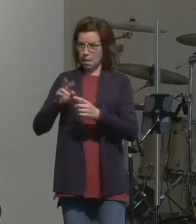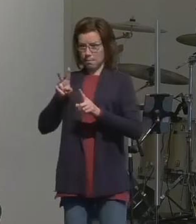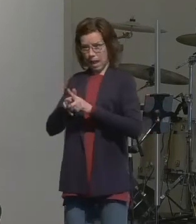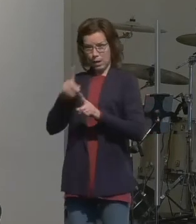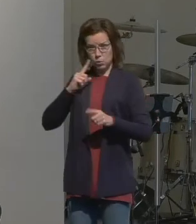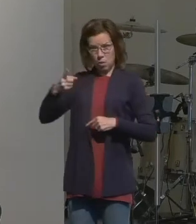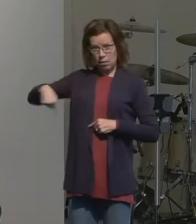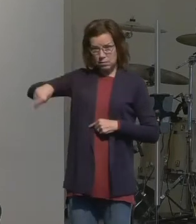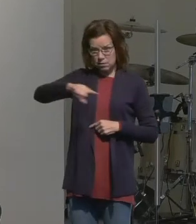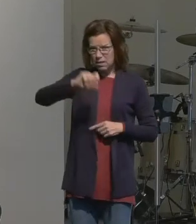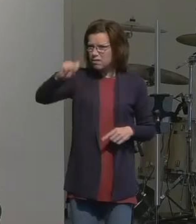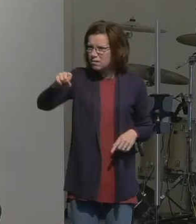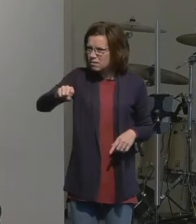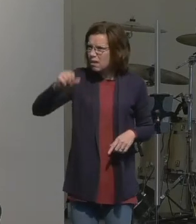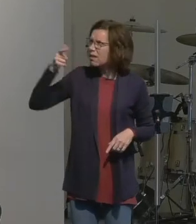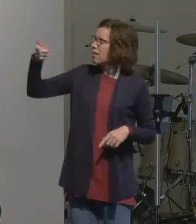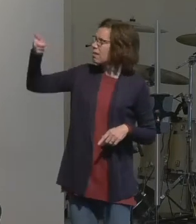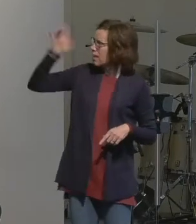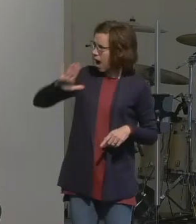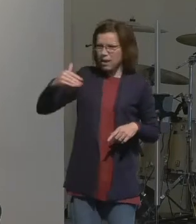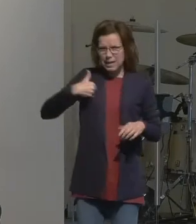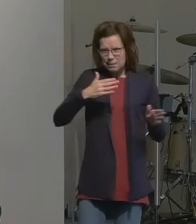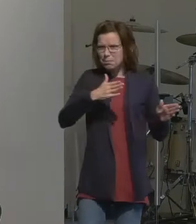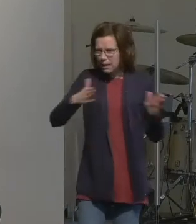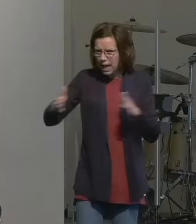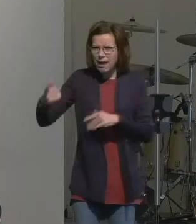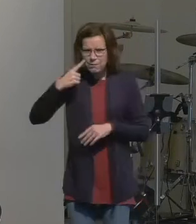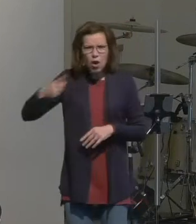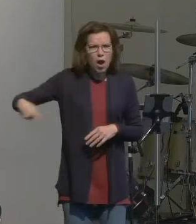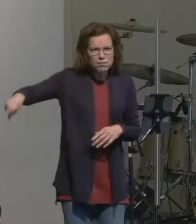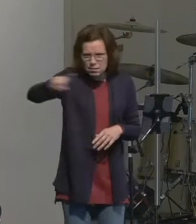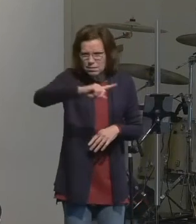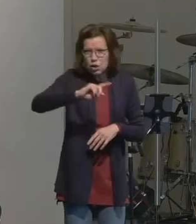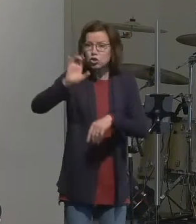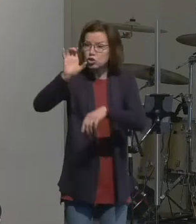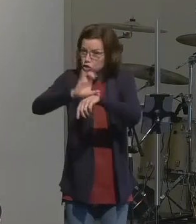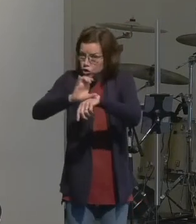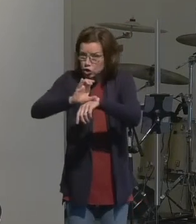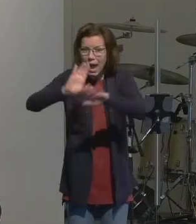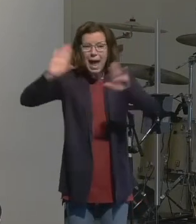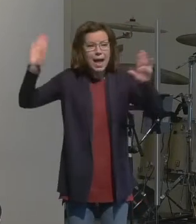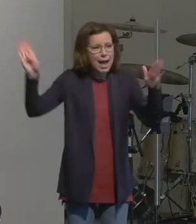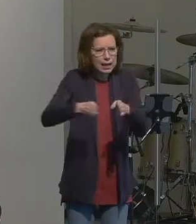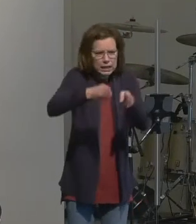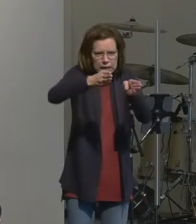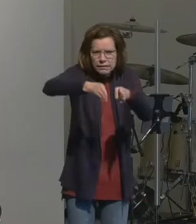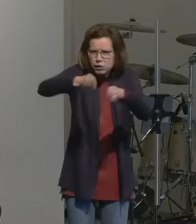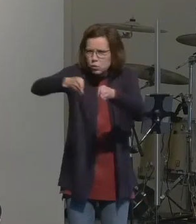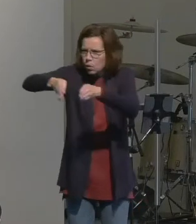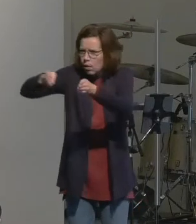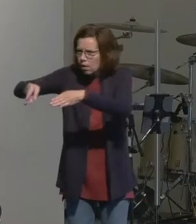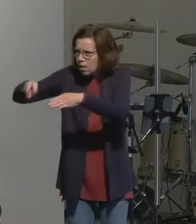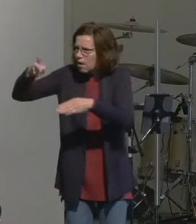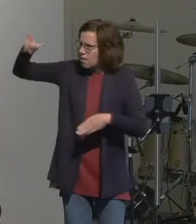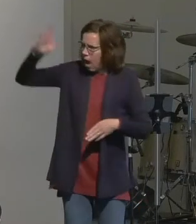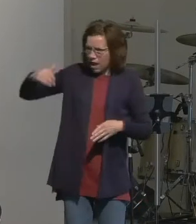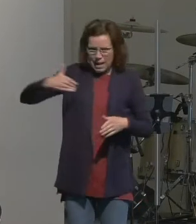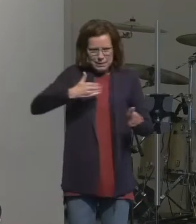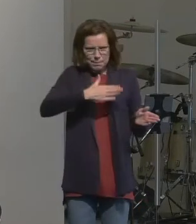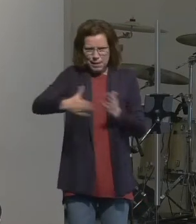God has a plan for us or let me get more personal as individuals God has a plan for each one of us